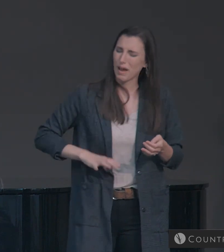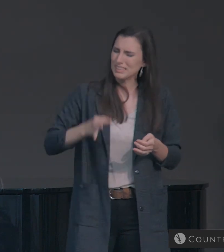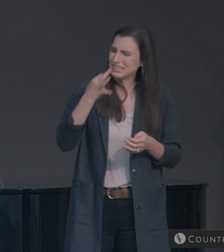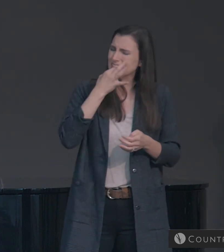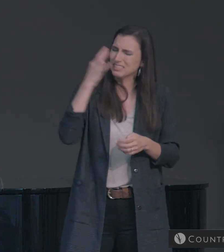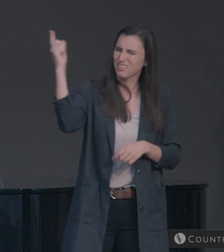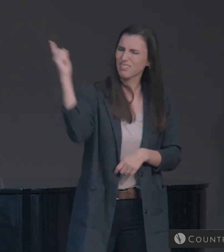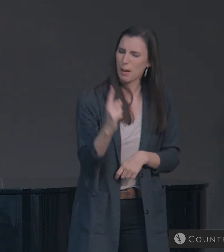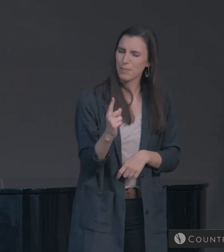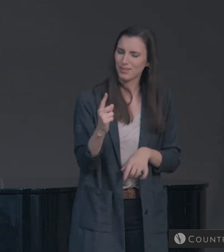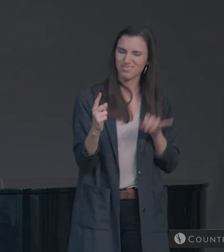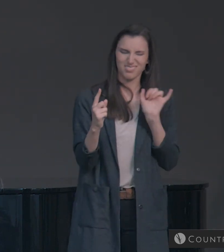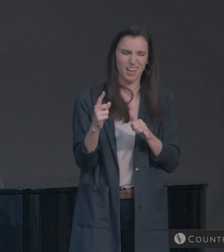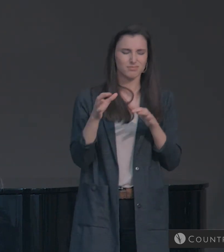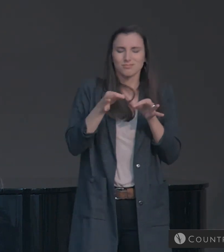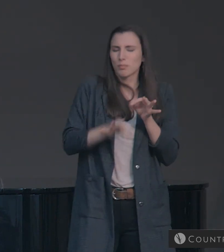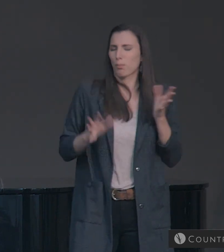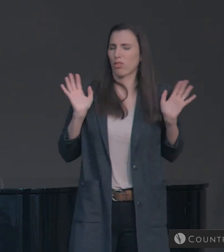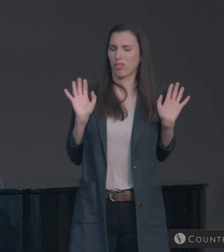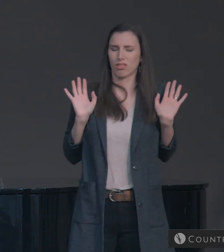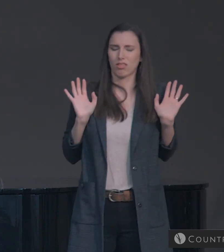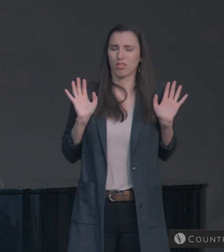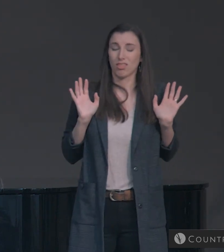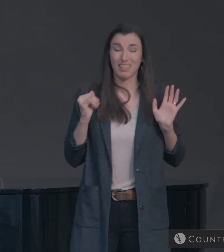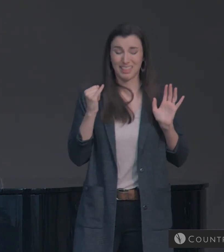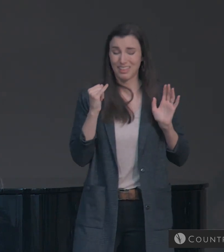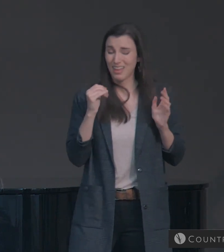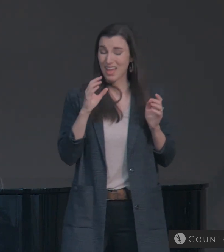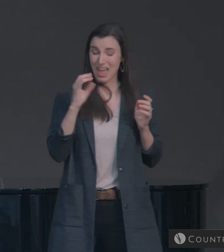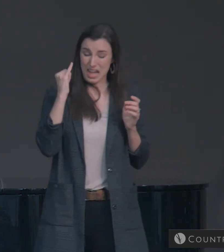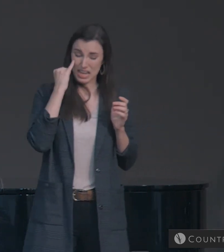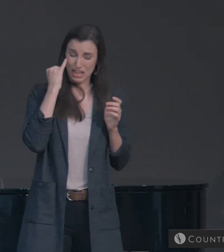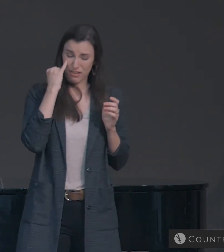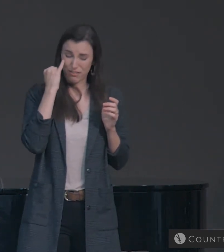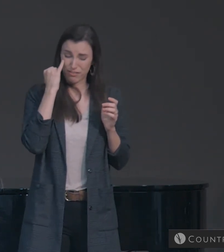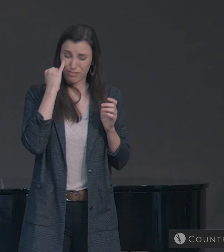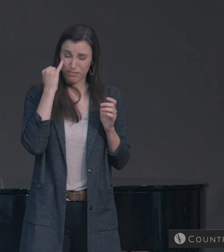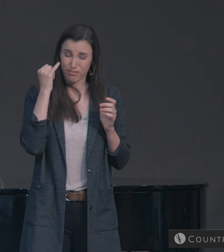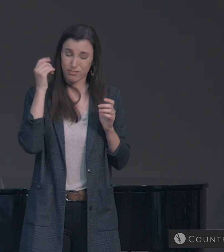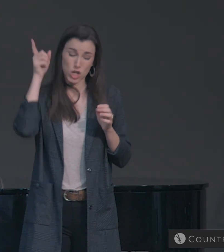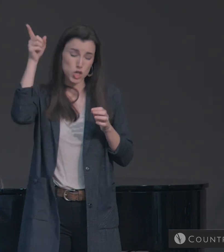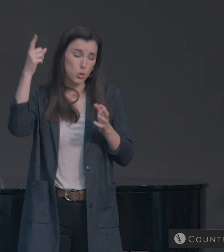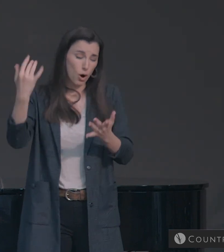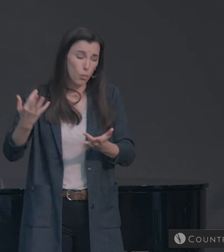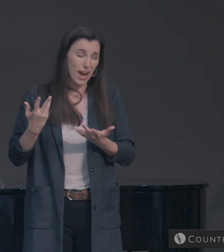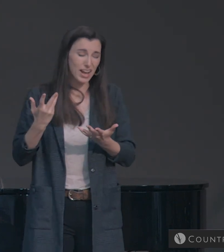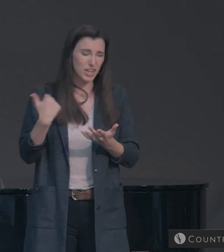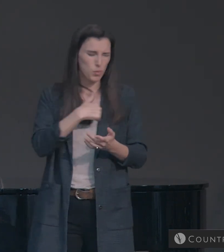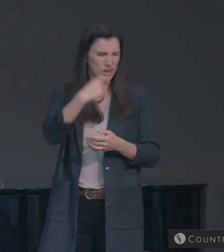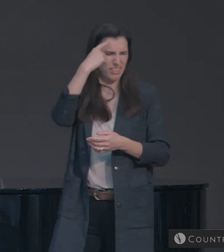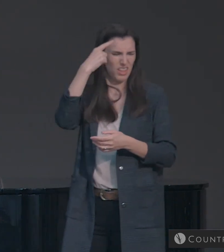And any delay that seems to us like a delay.